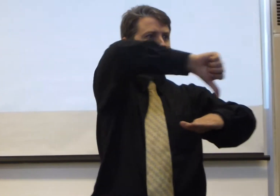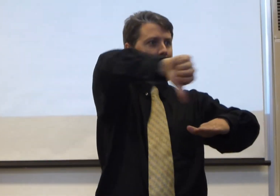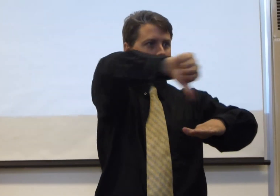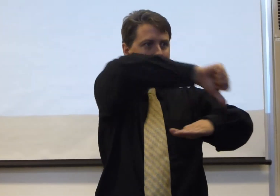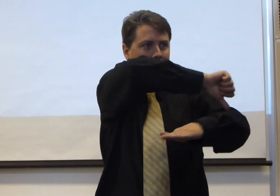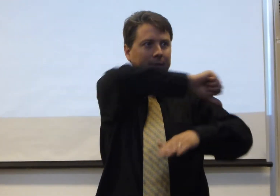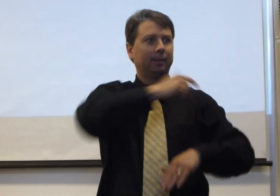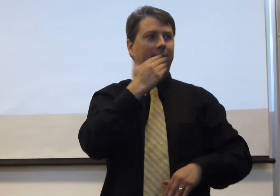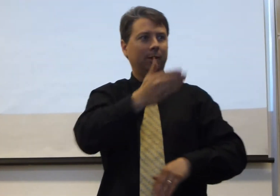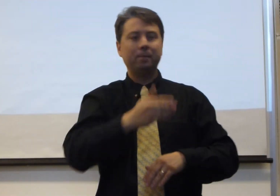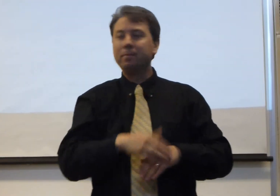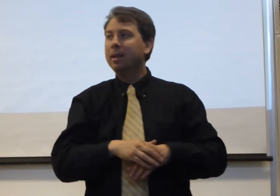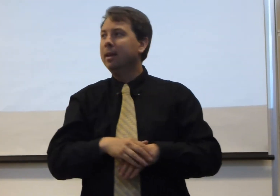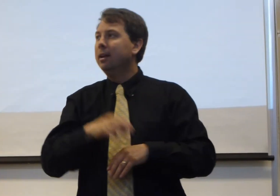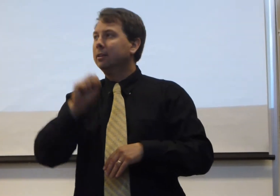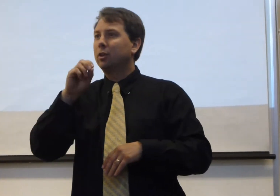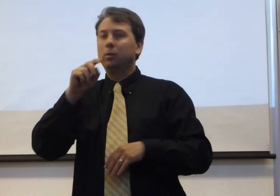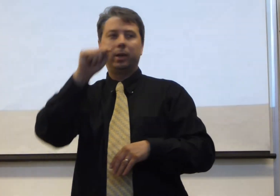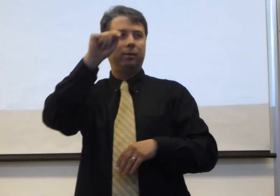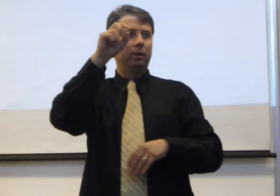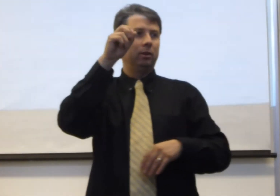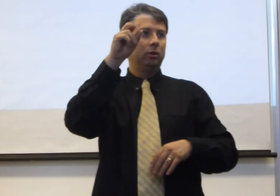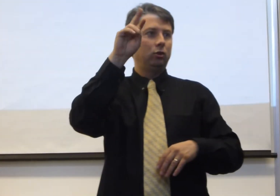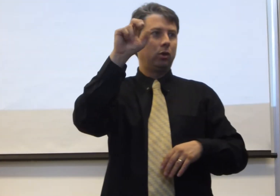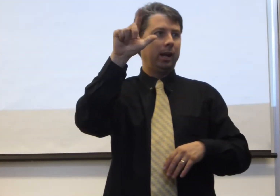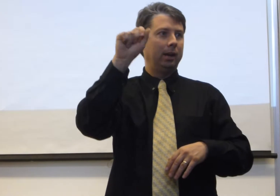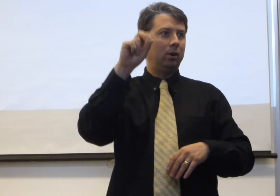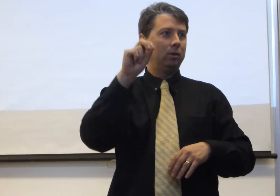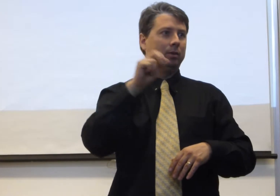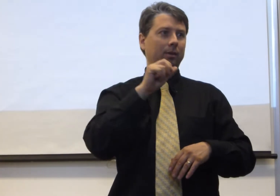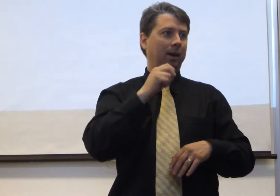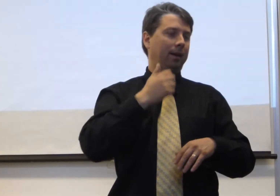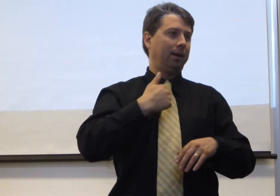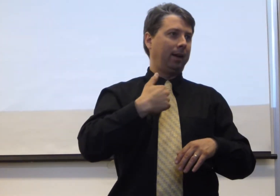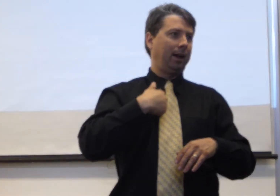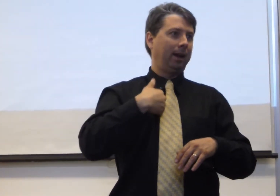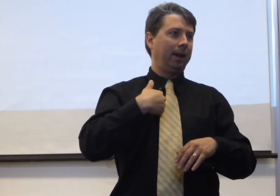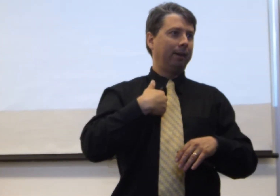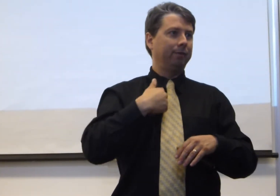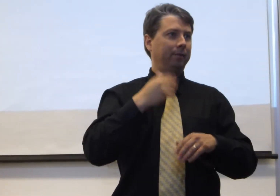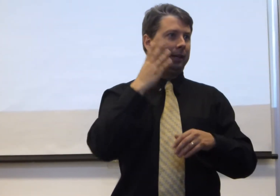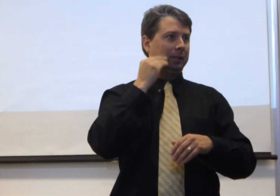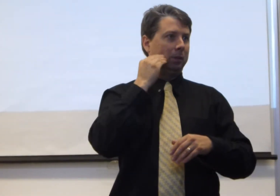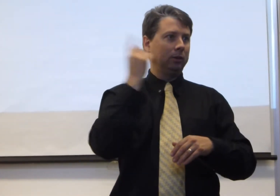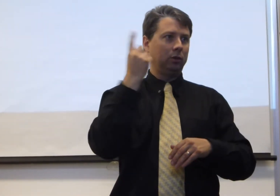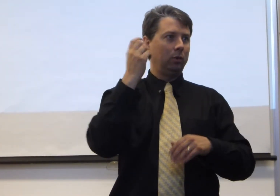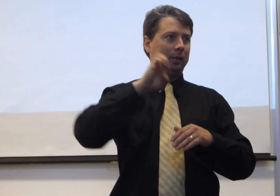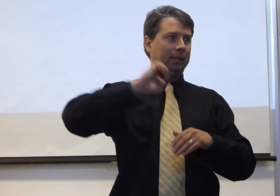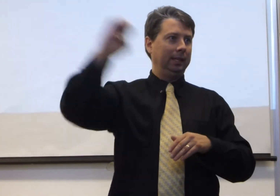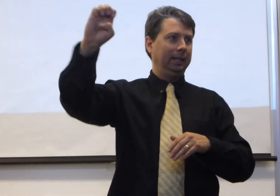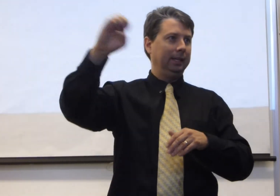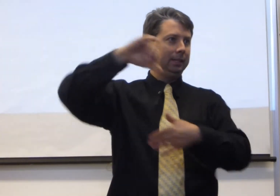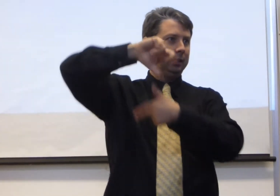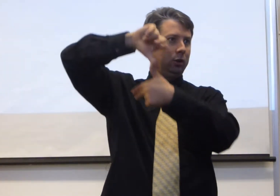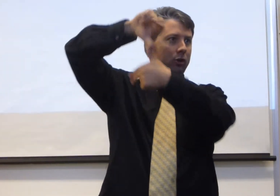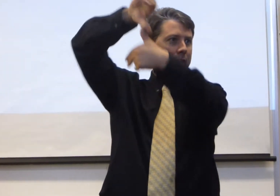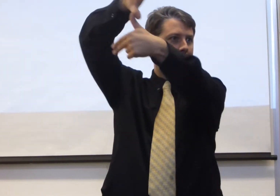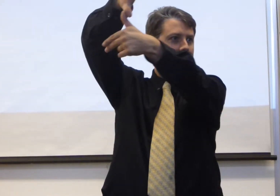Alright, thank you. So we have a tornado, I have experienced only the beast, the hurricanes,